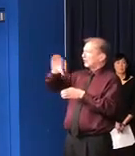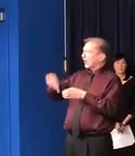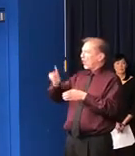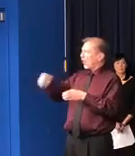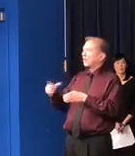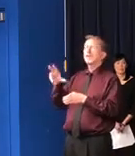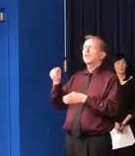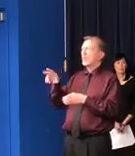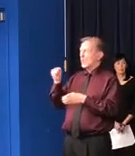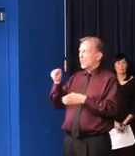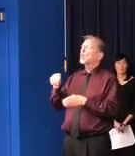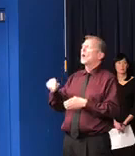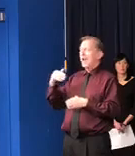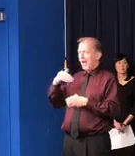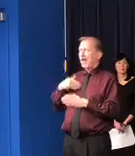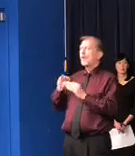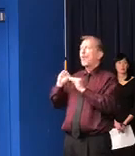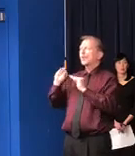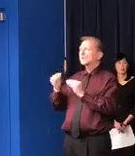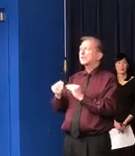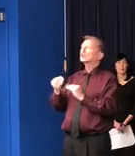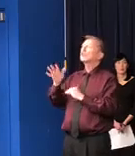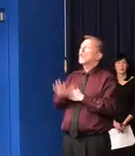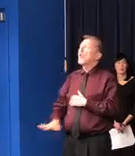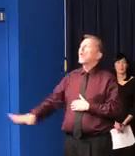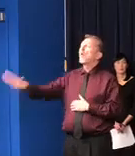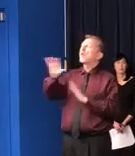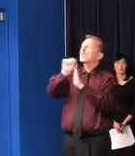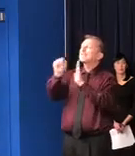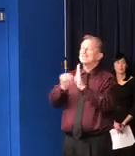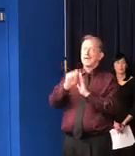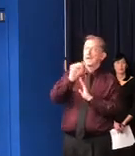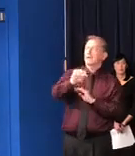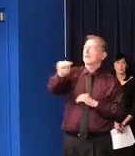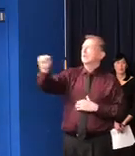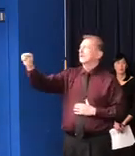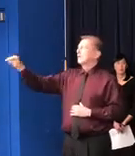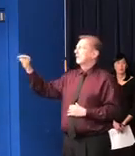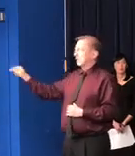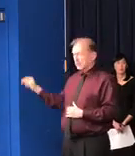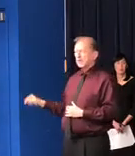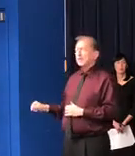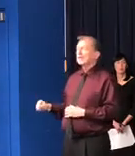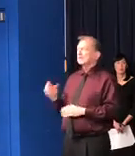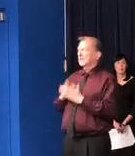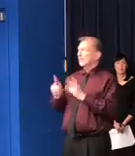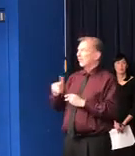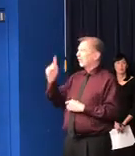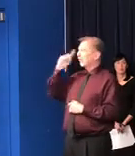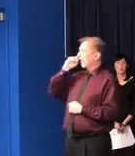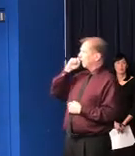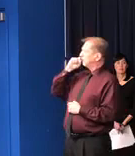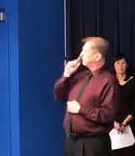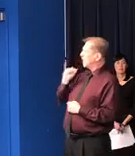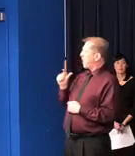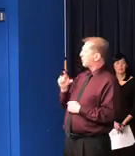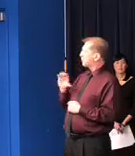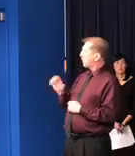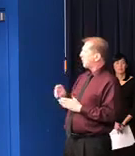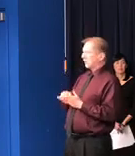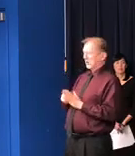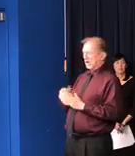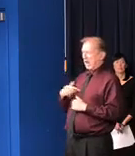people across the state. But I just wanted those of you who are listening, watching, who are outside of Chicago to know that your local